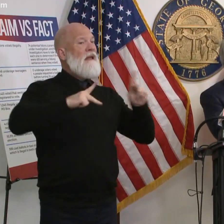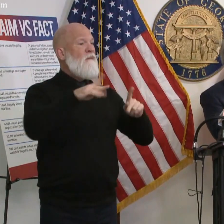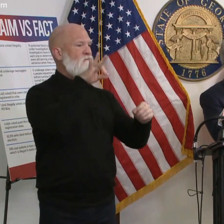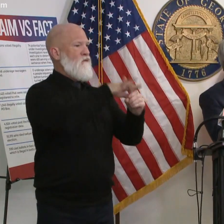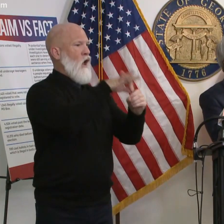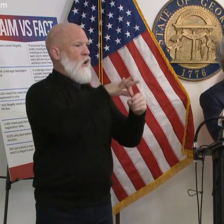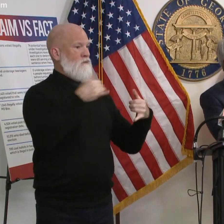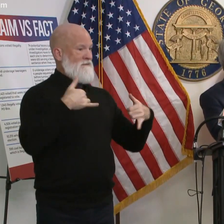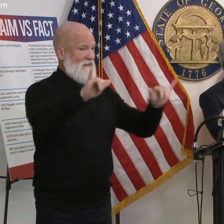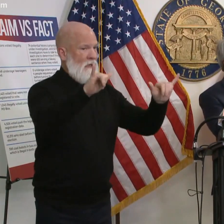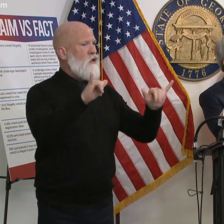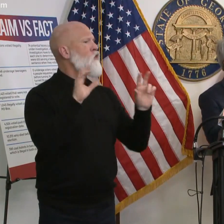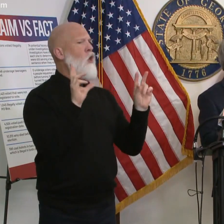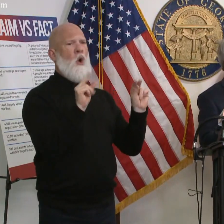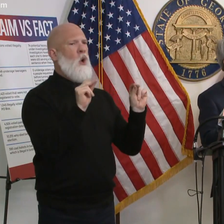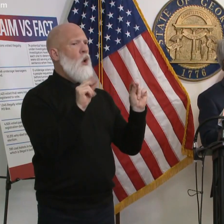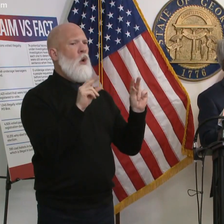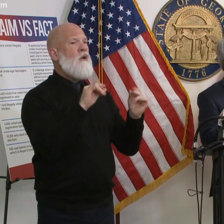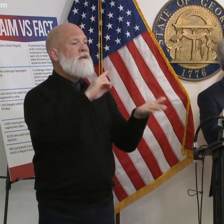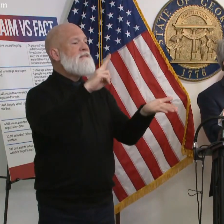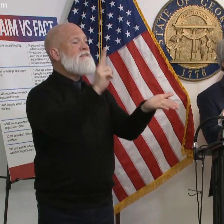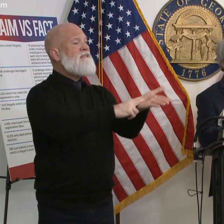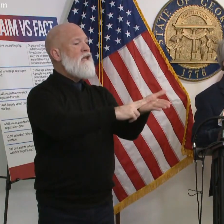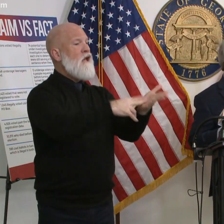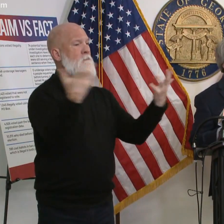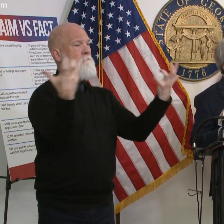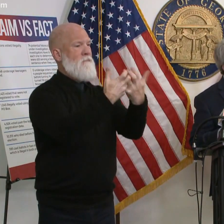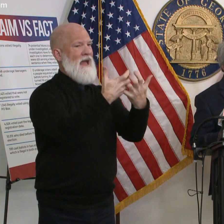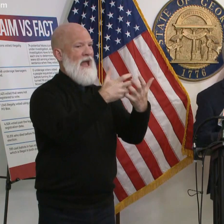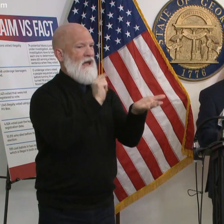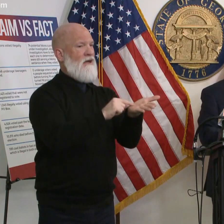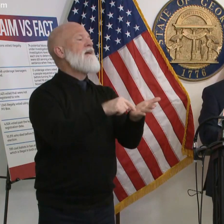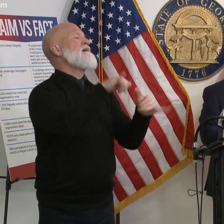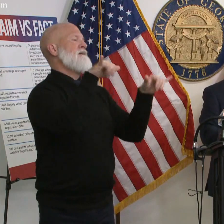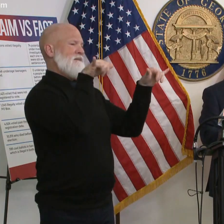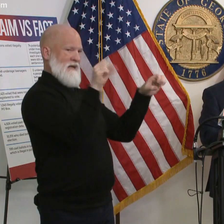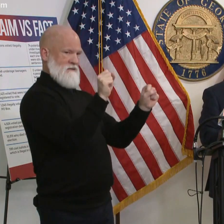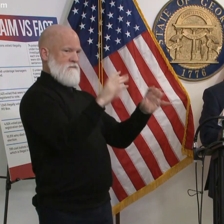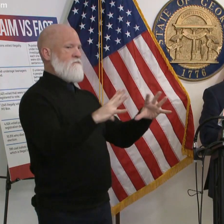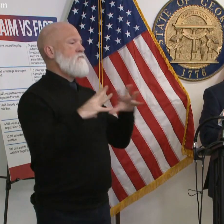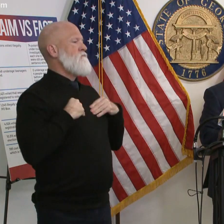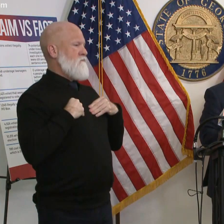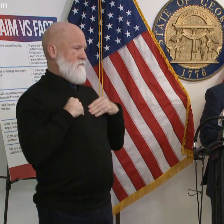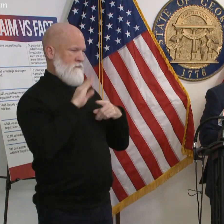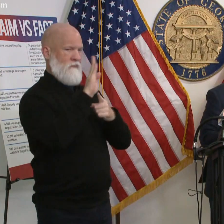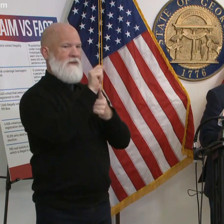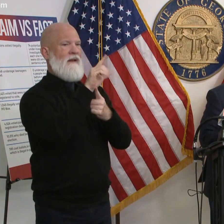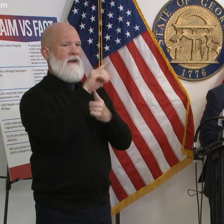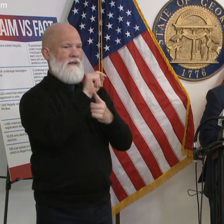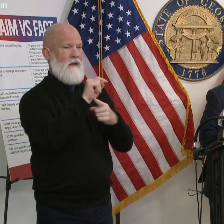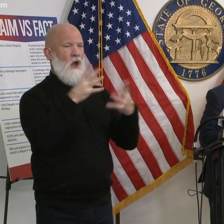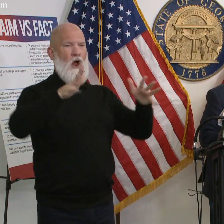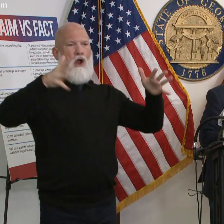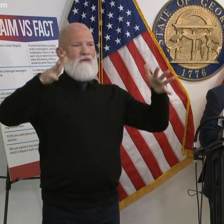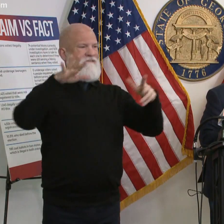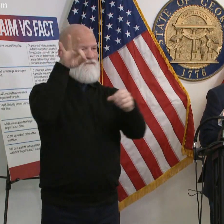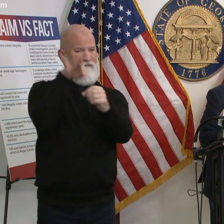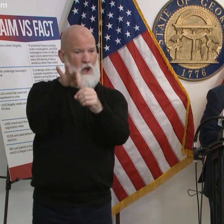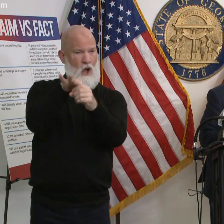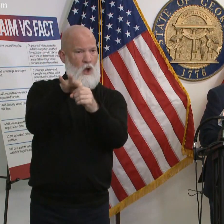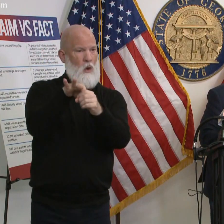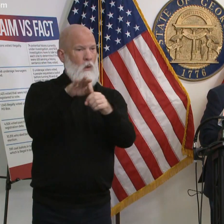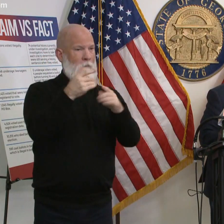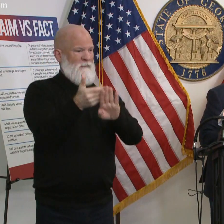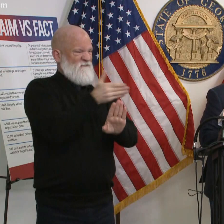getting around to getting the signature match and making sure yes it's an accepted ballot and they have time to do that so bear with me a moment while i open one of the 9